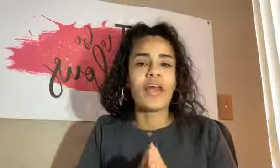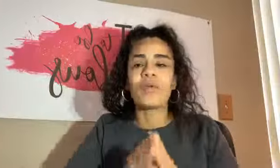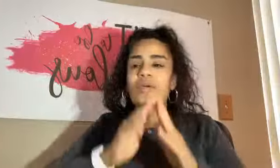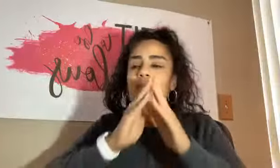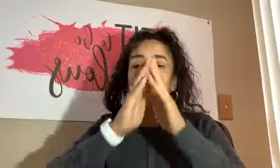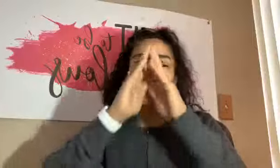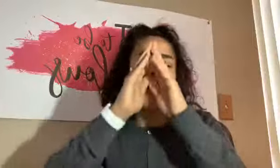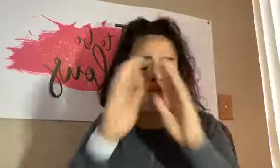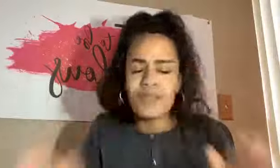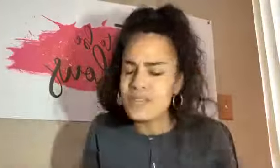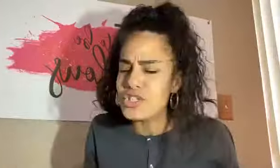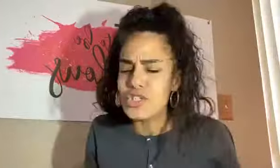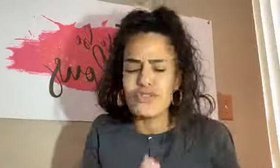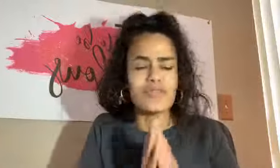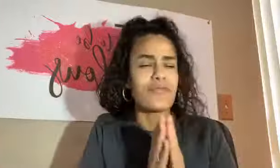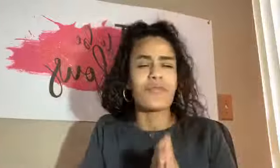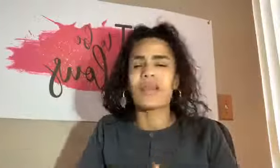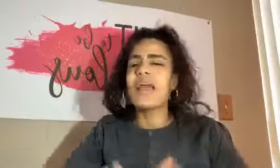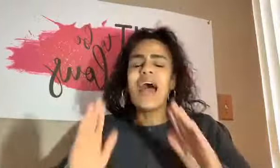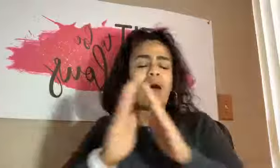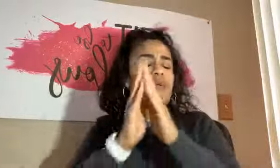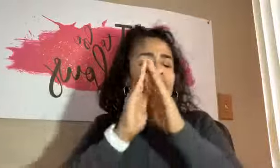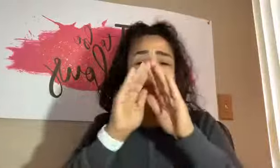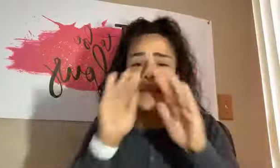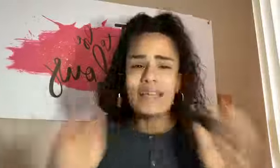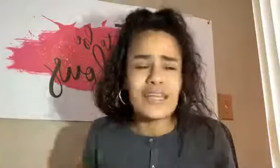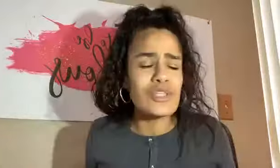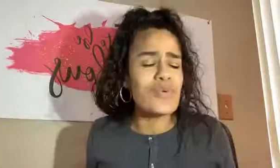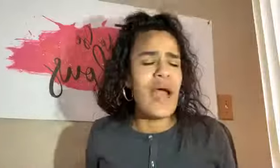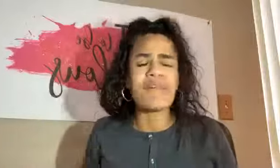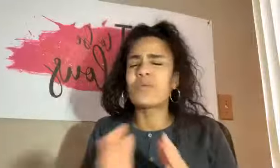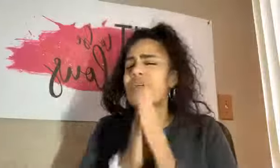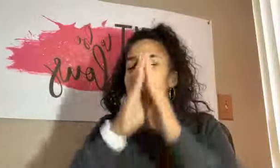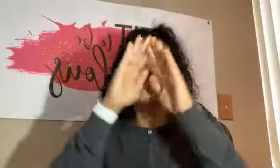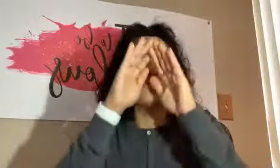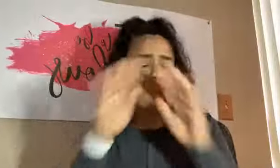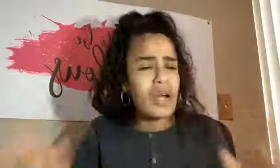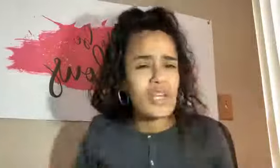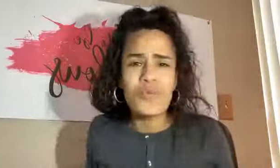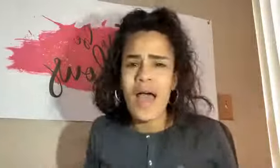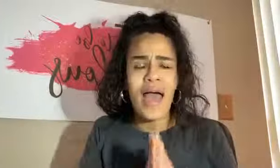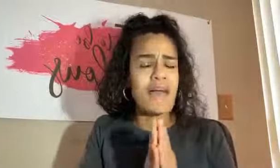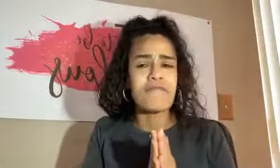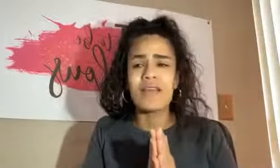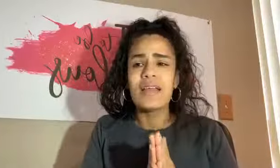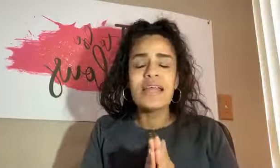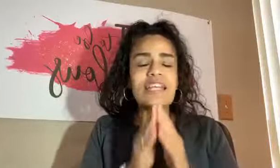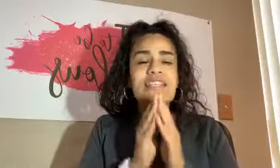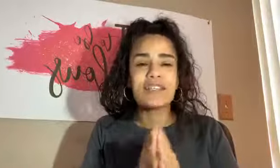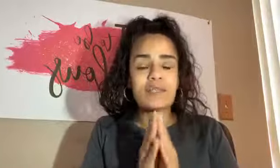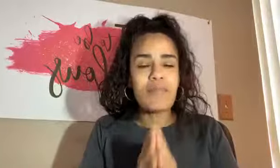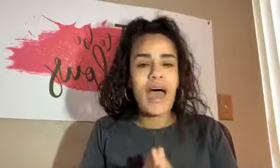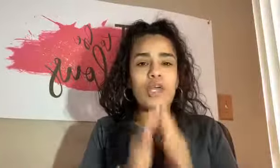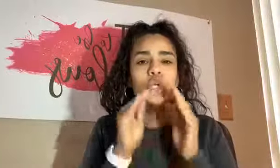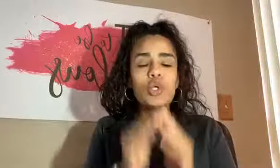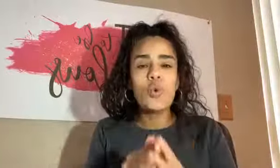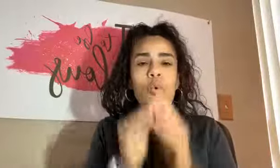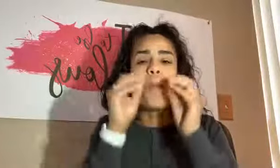in. I don't care what health condition you're suffering. I don't care how many kids you have. I don't care how much money you have. It doesn't matter. You were